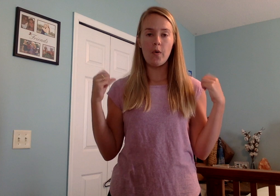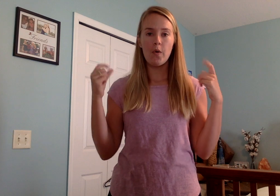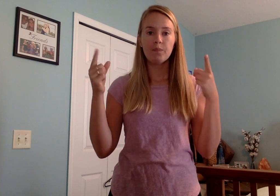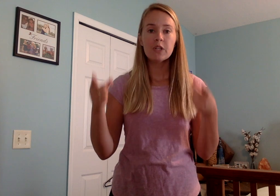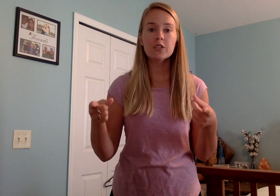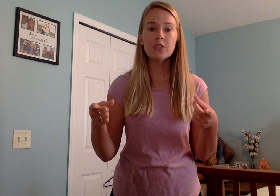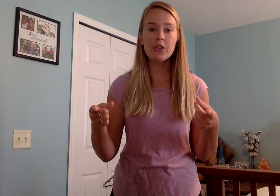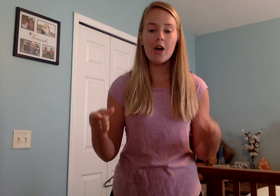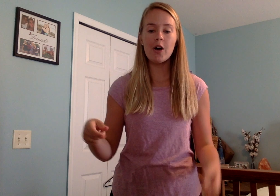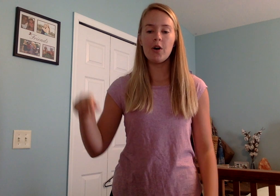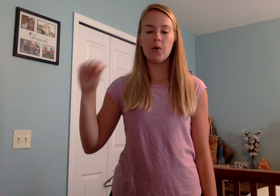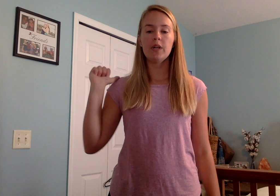snow.